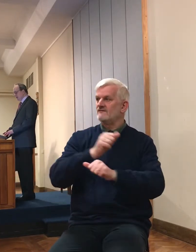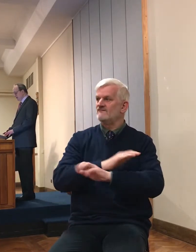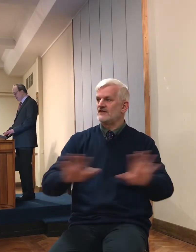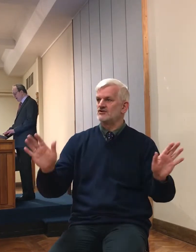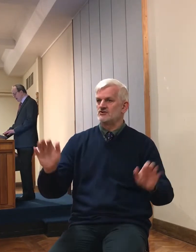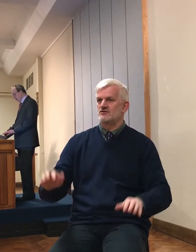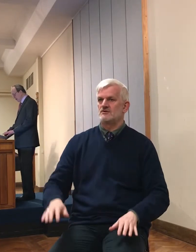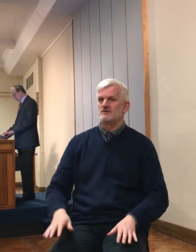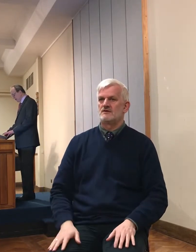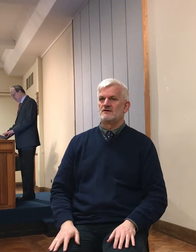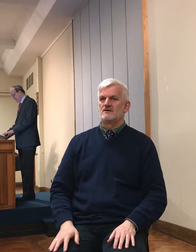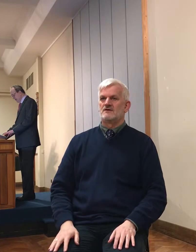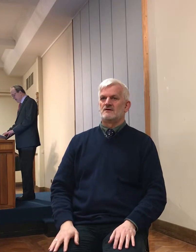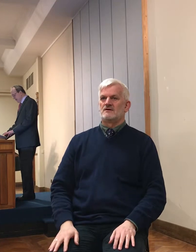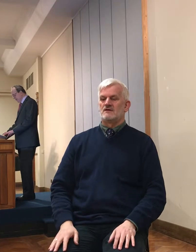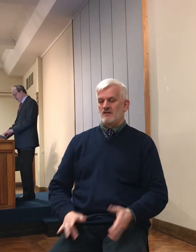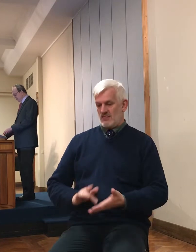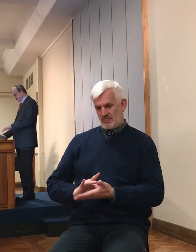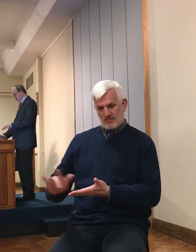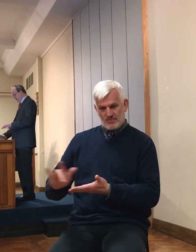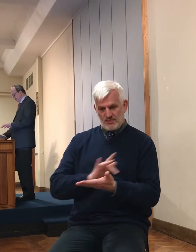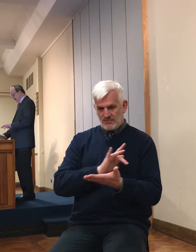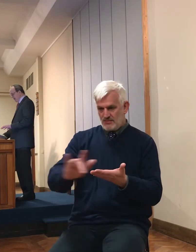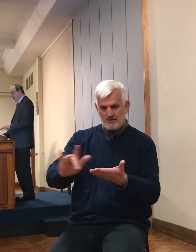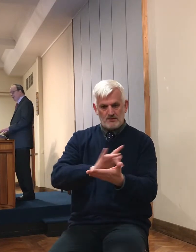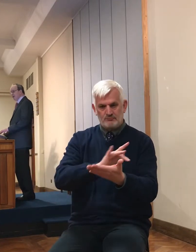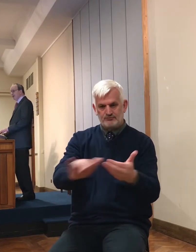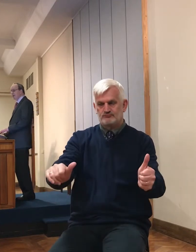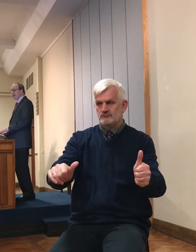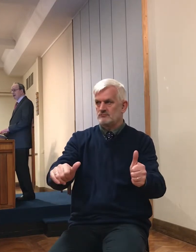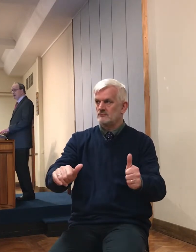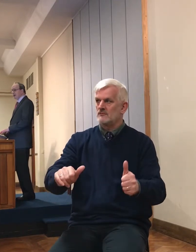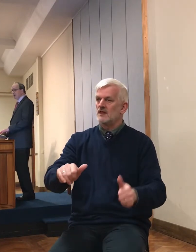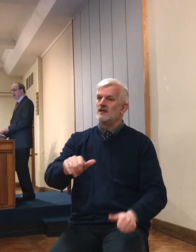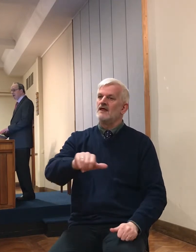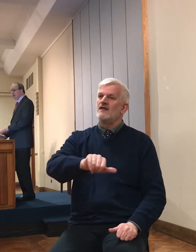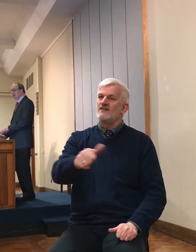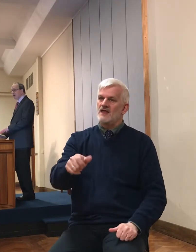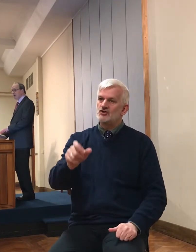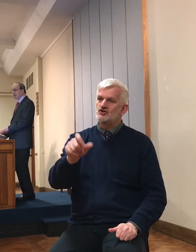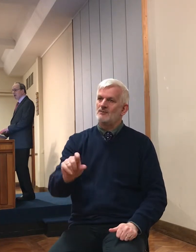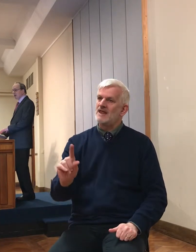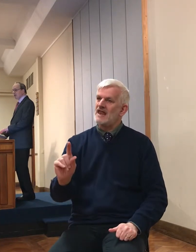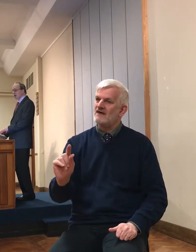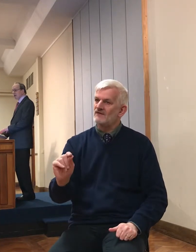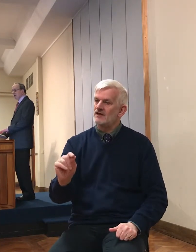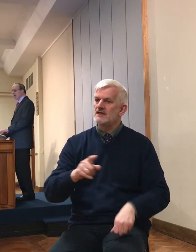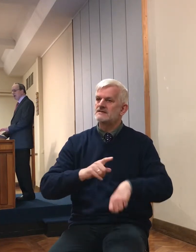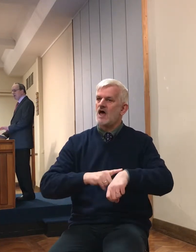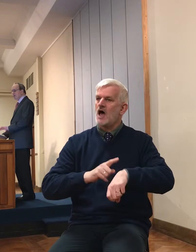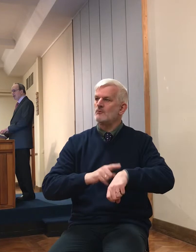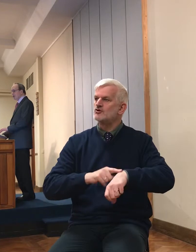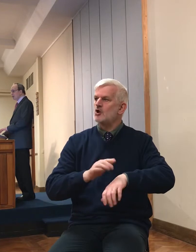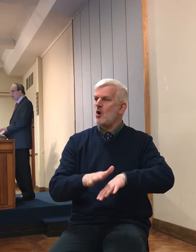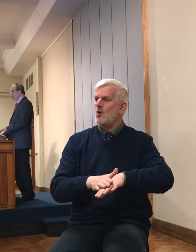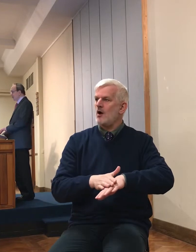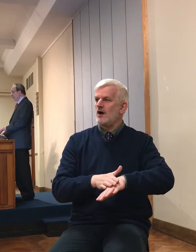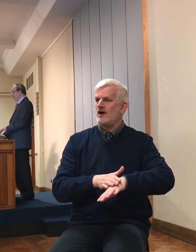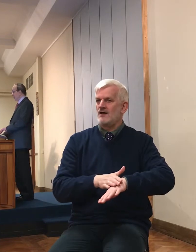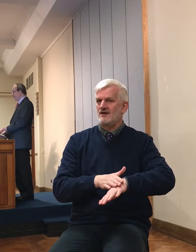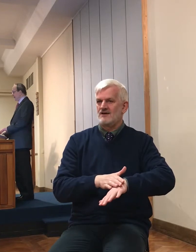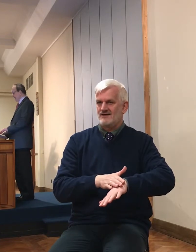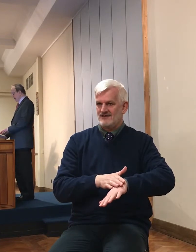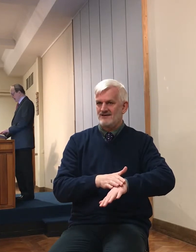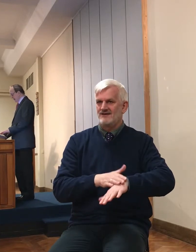almost total. But from chapter 11, the pace of the book runs much more